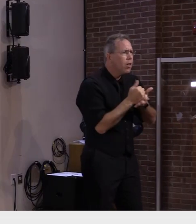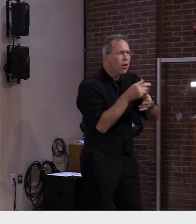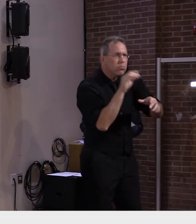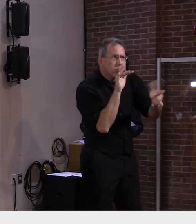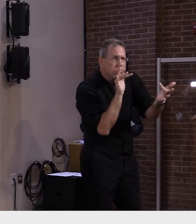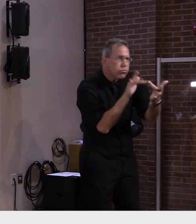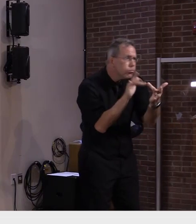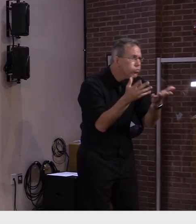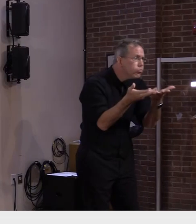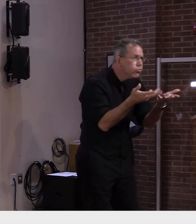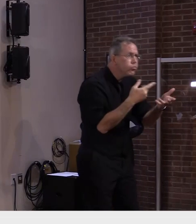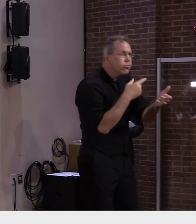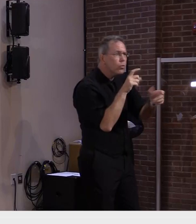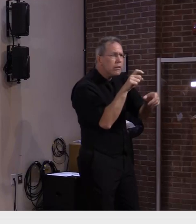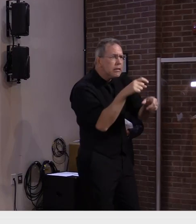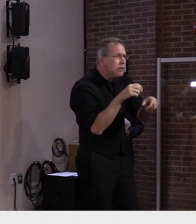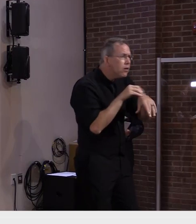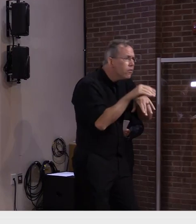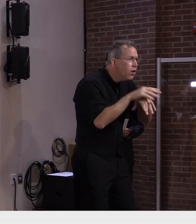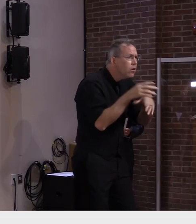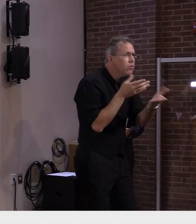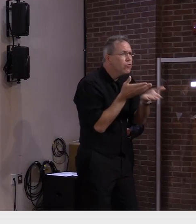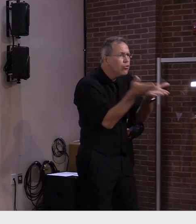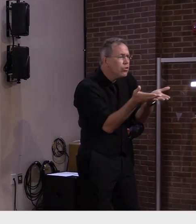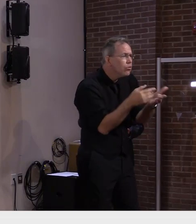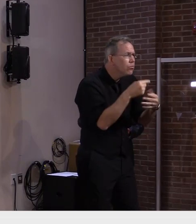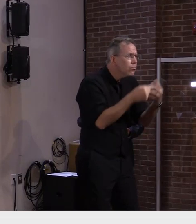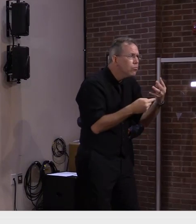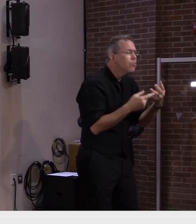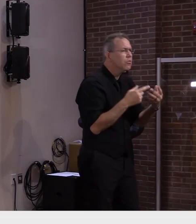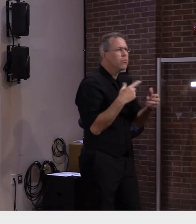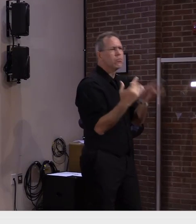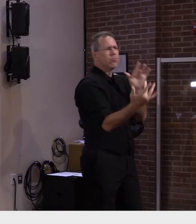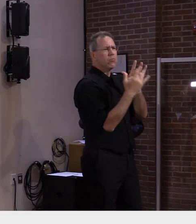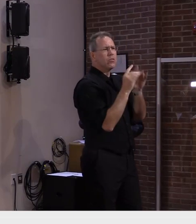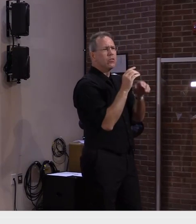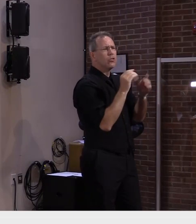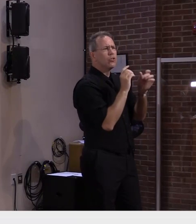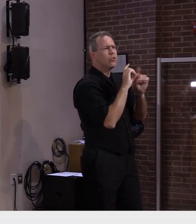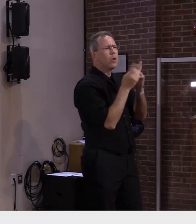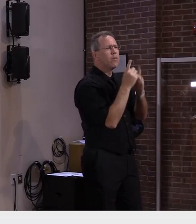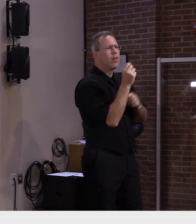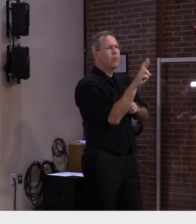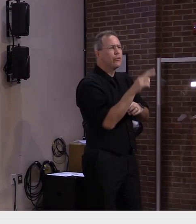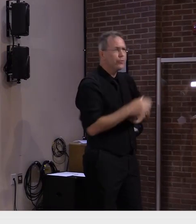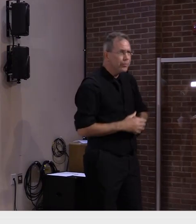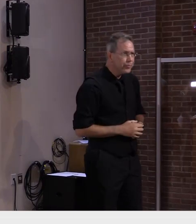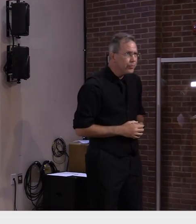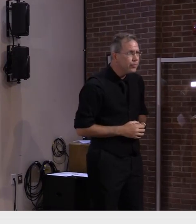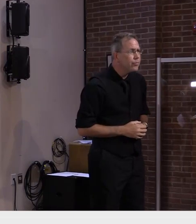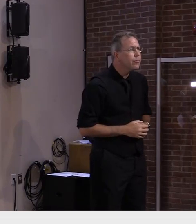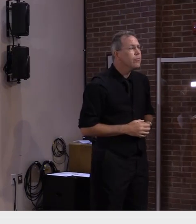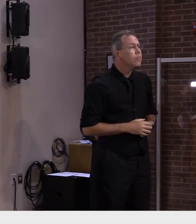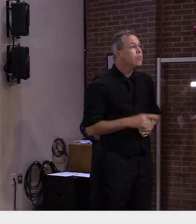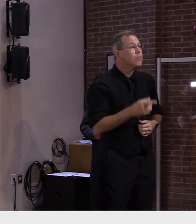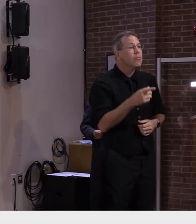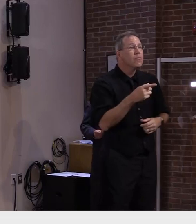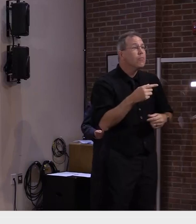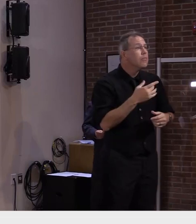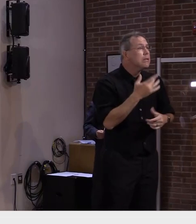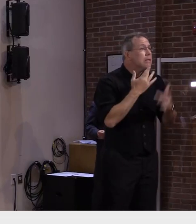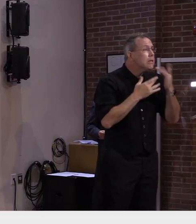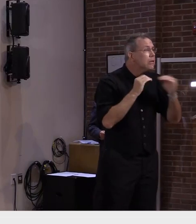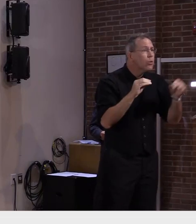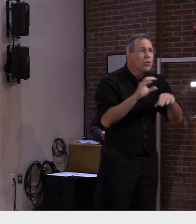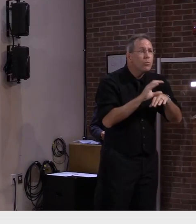next career individuals and employers without consistent internet access can also contact our main workforce development